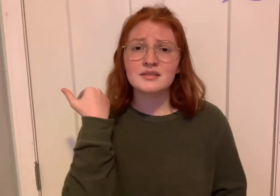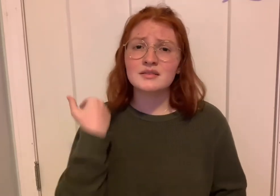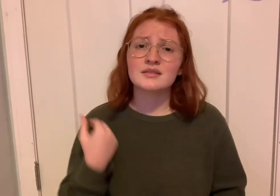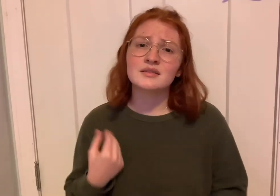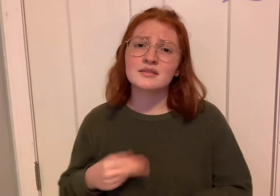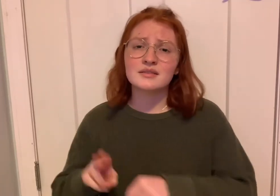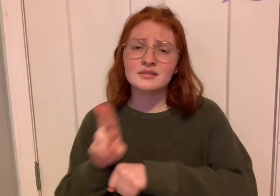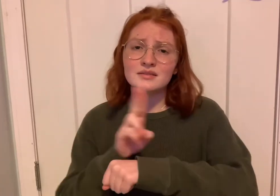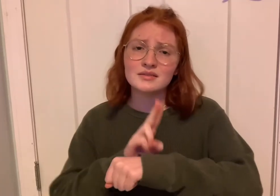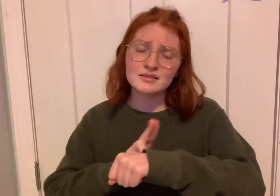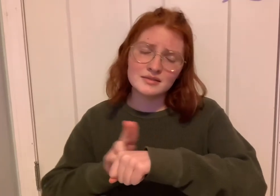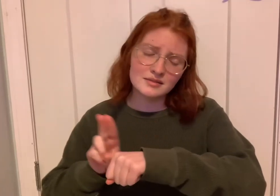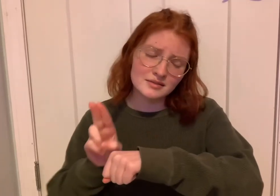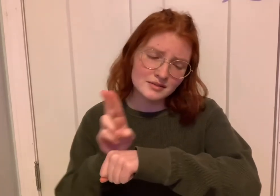used, oh